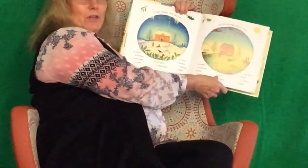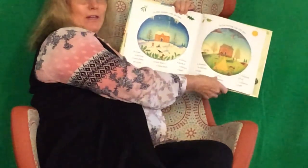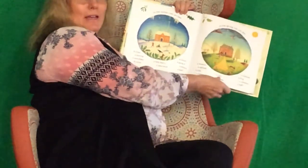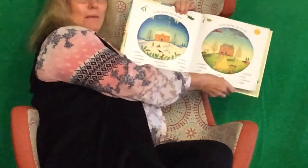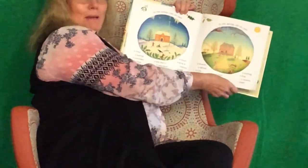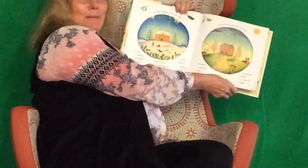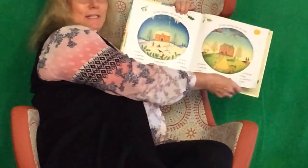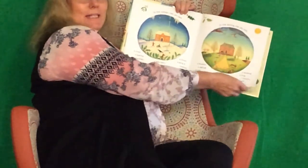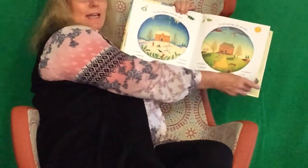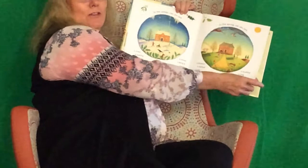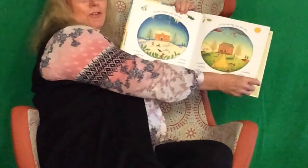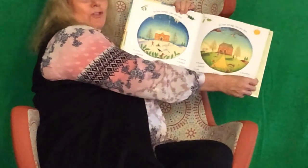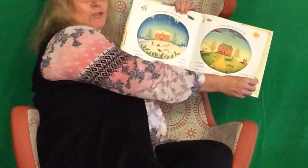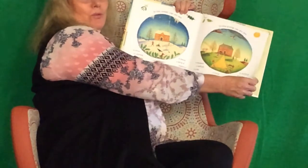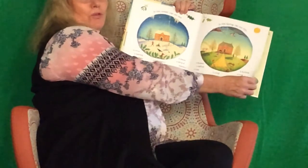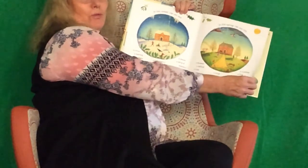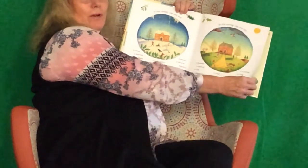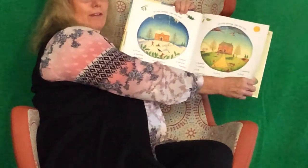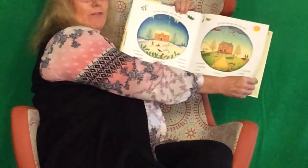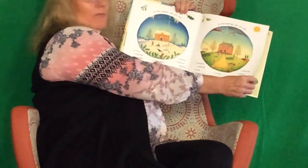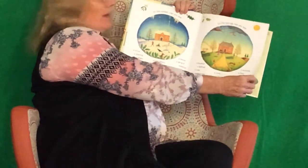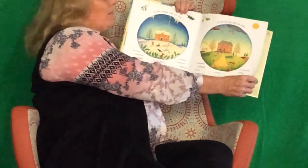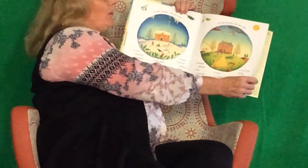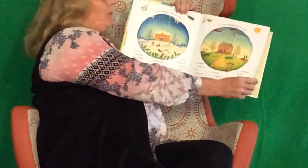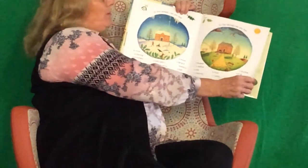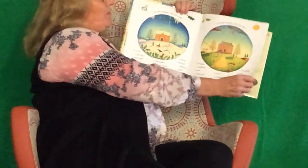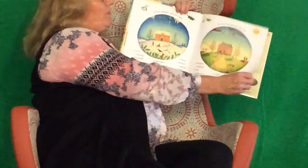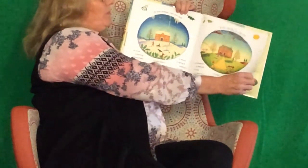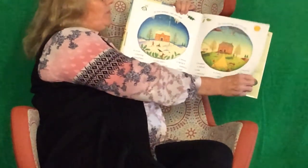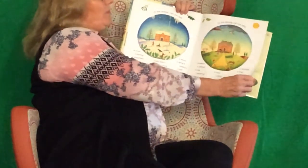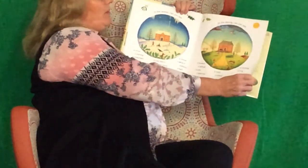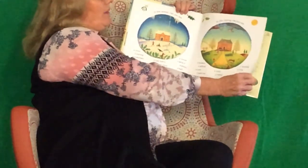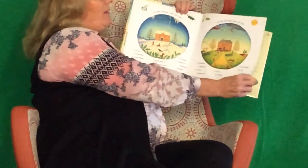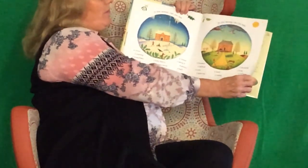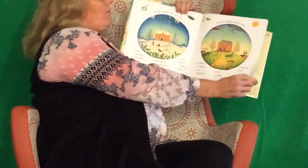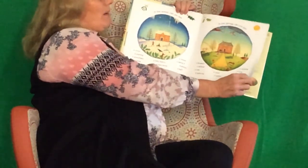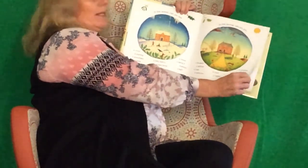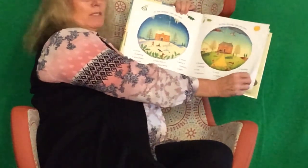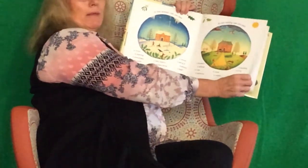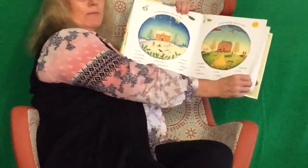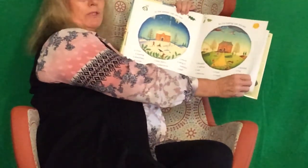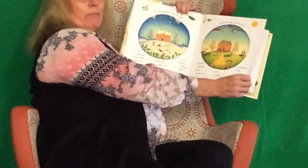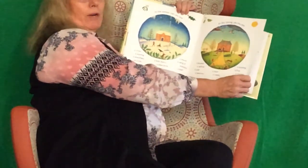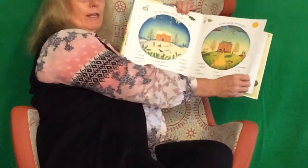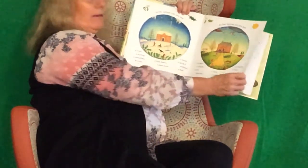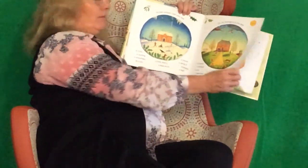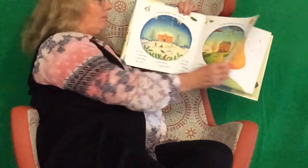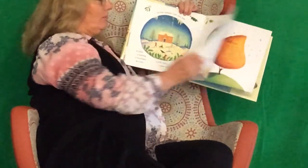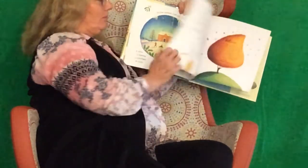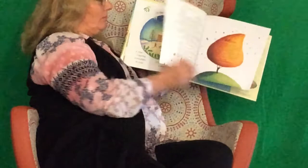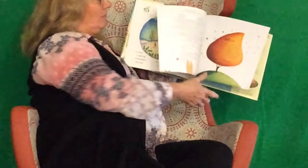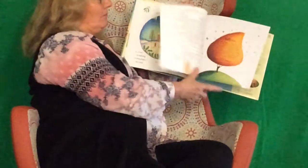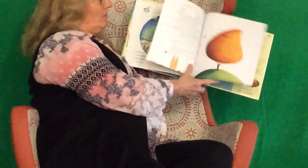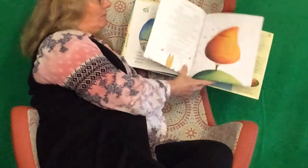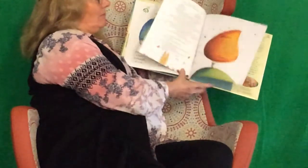to draw. Or maybe today you can do a drawing of a rainbow. That reminds me of spring.